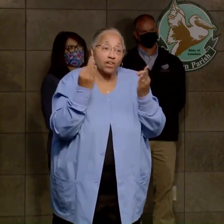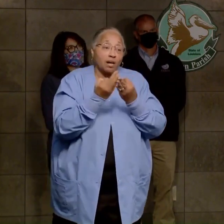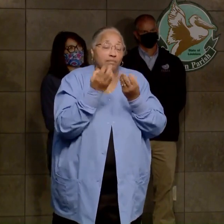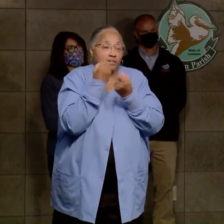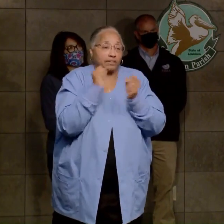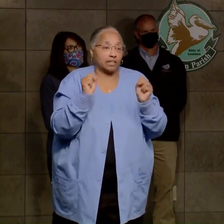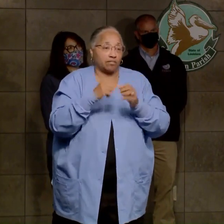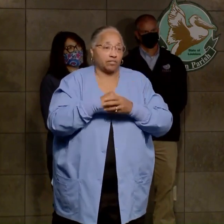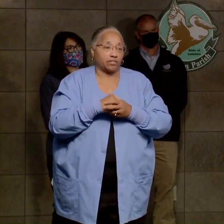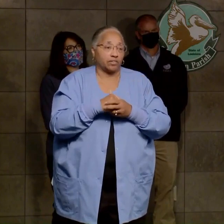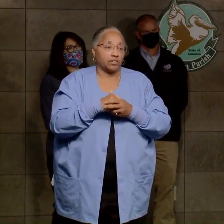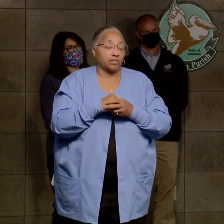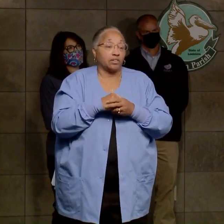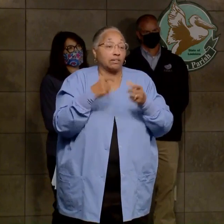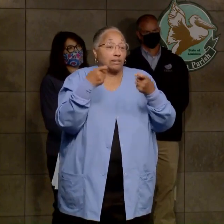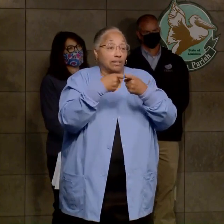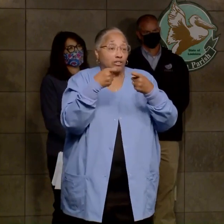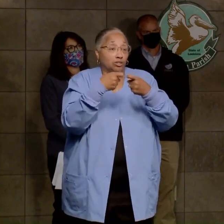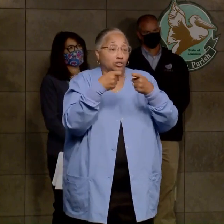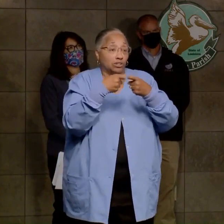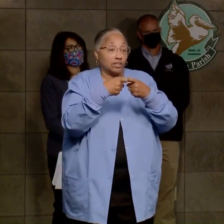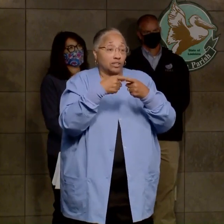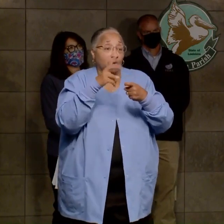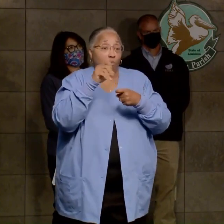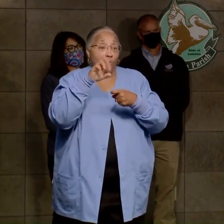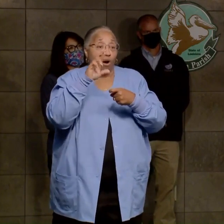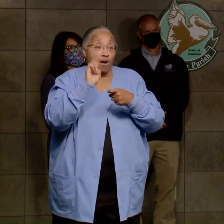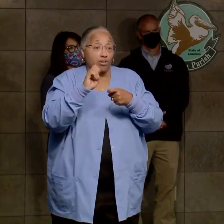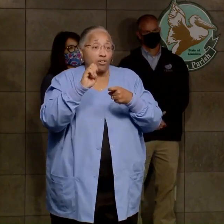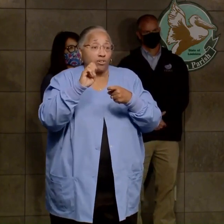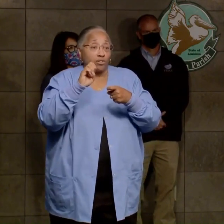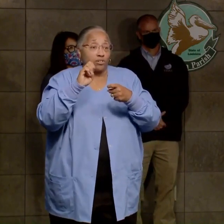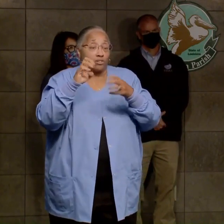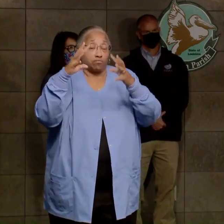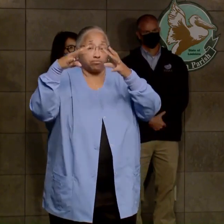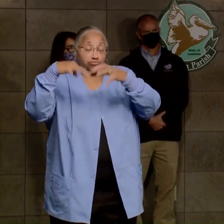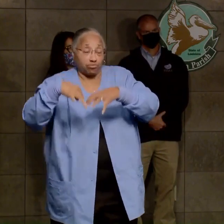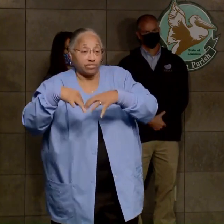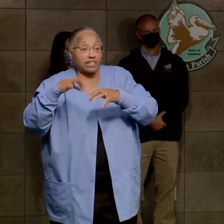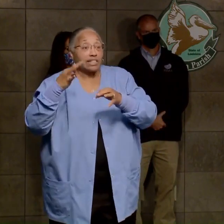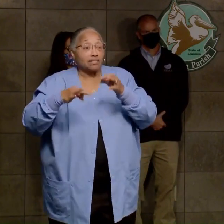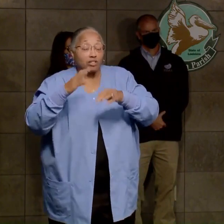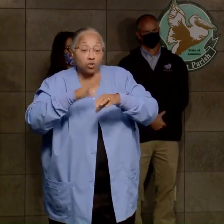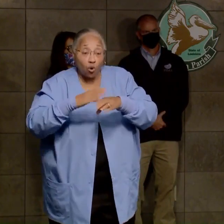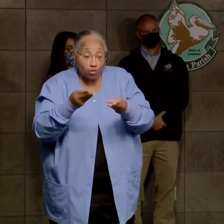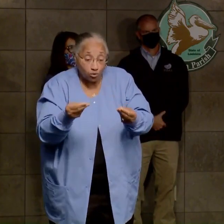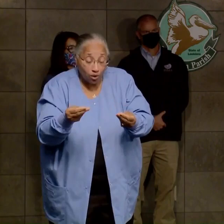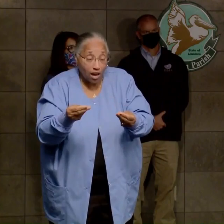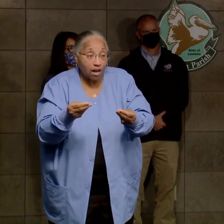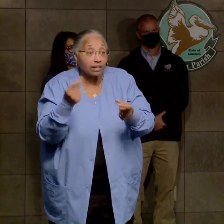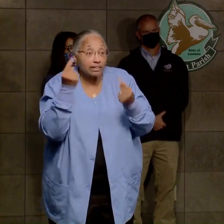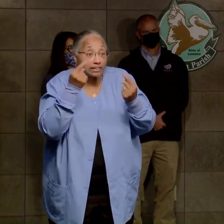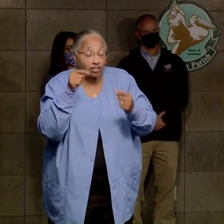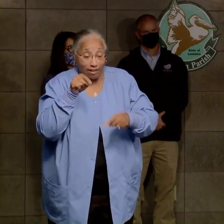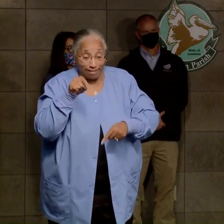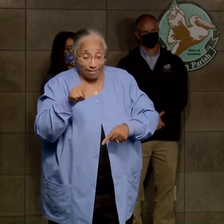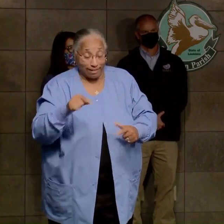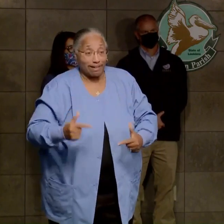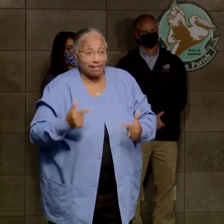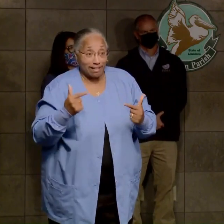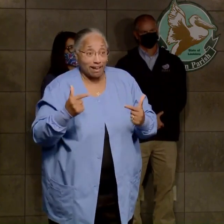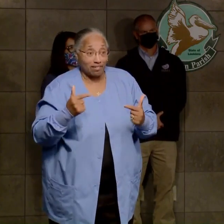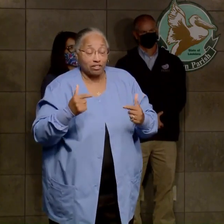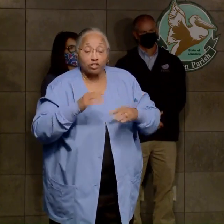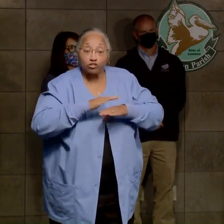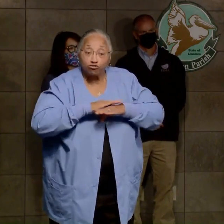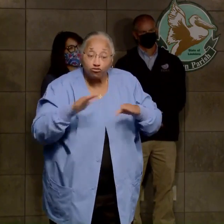Down power lines, lines tangled in trees, if there's a line on the ground, consider it live. Stay away from it. Again, don't